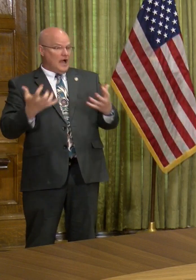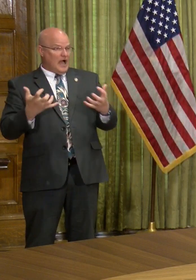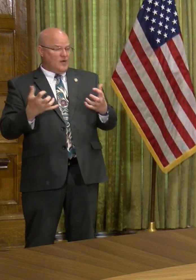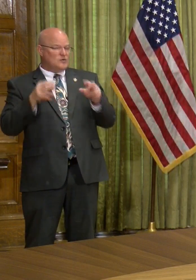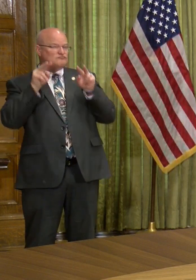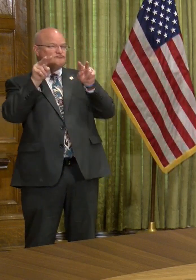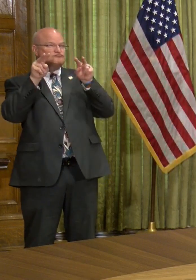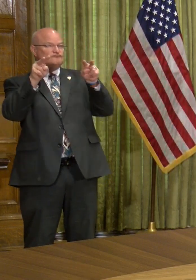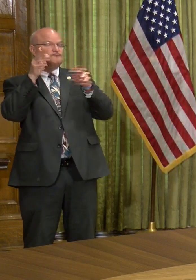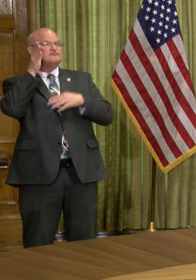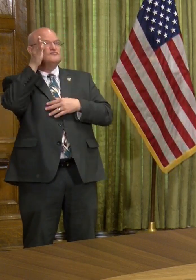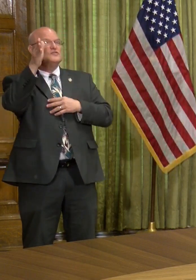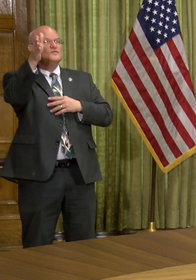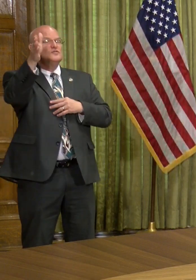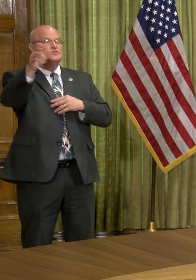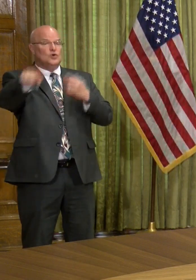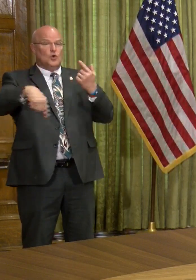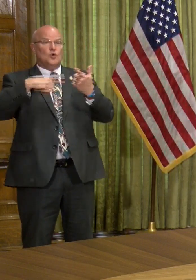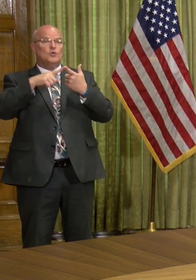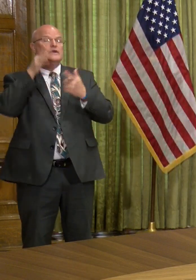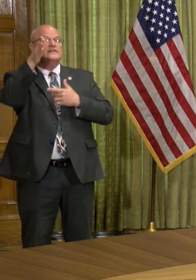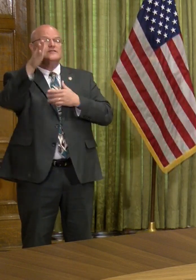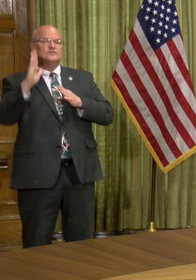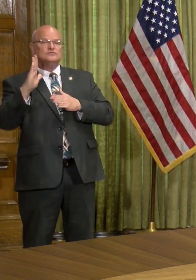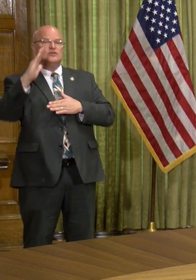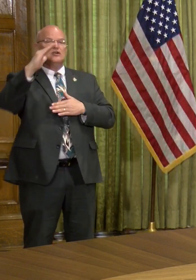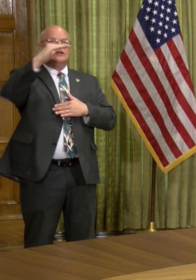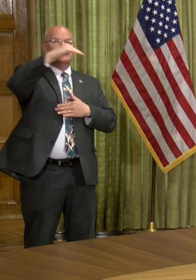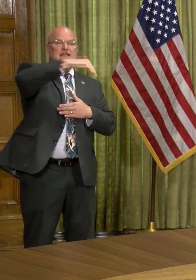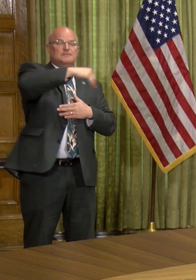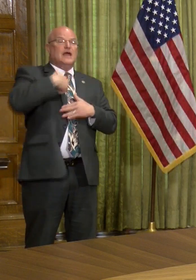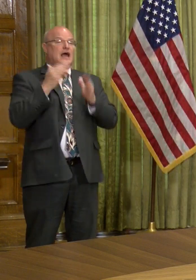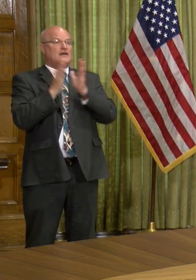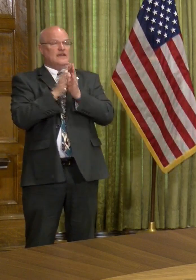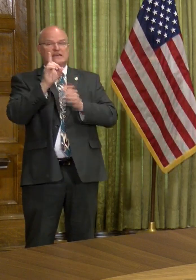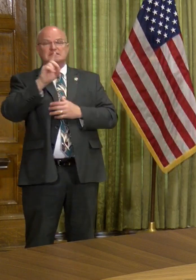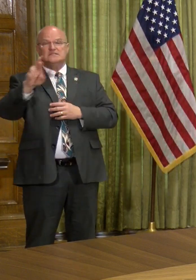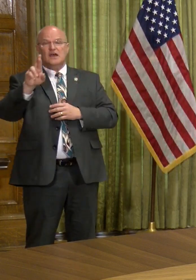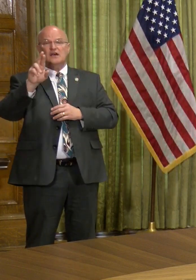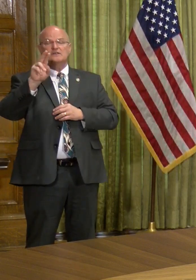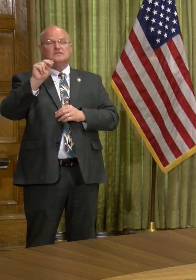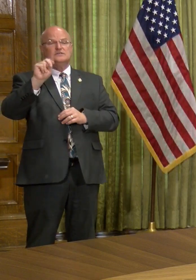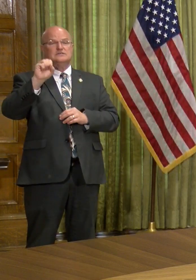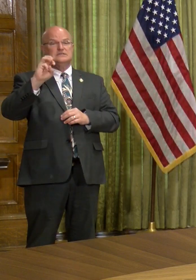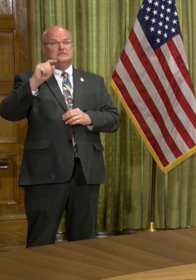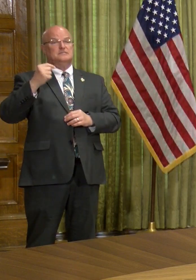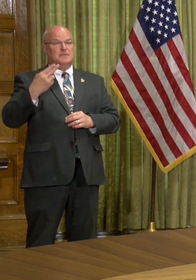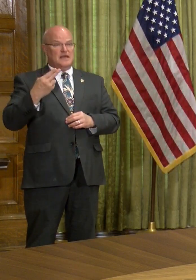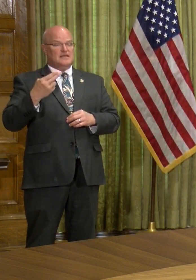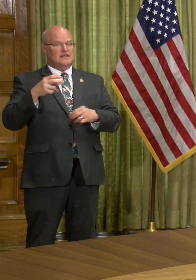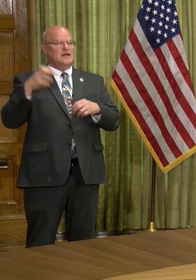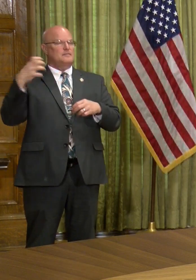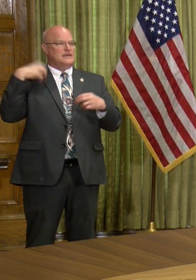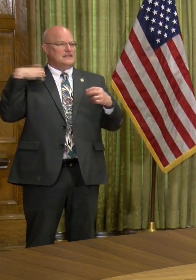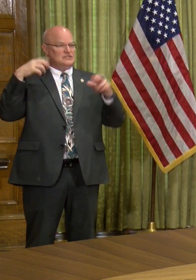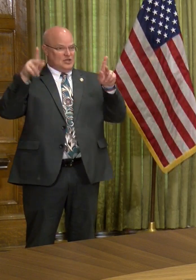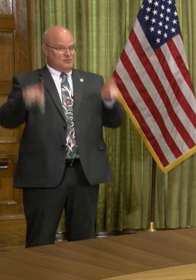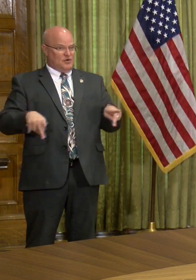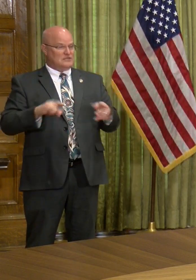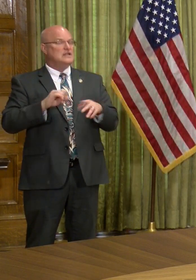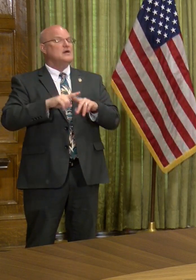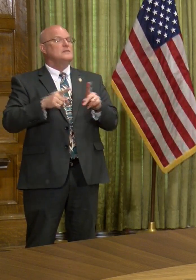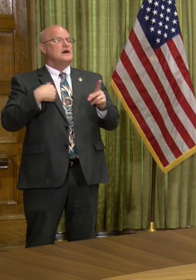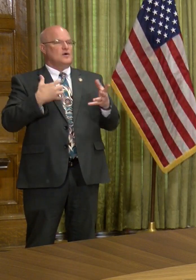when we start going down that downward slope. I've asked Dr. Nate Smith to chair this. But we'll be releasing the